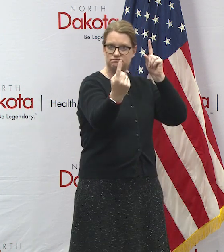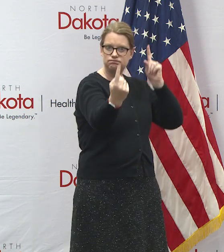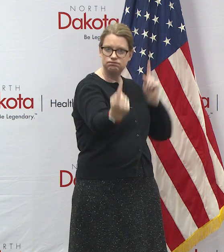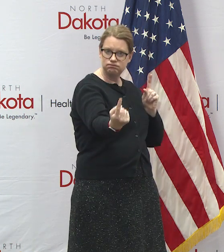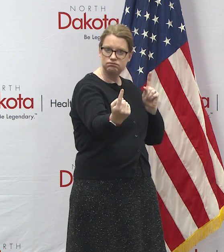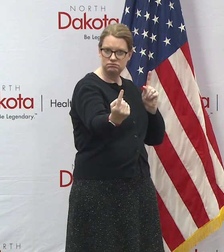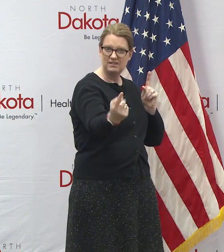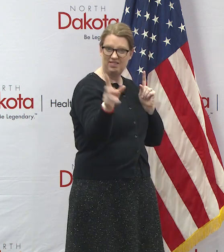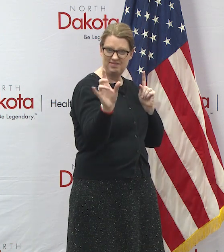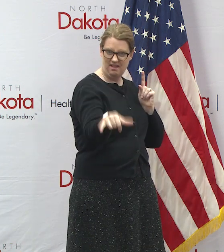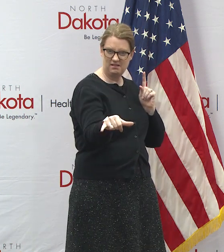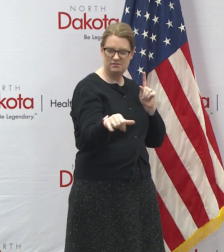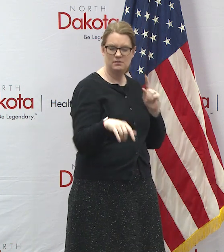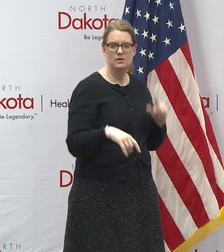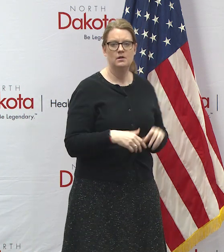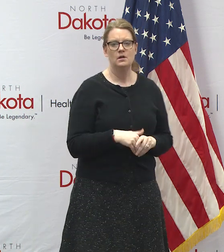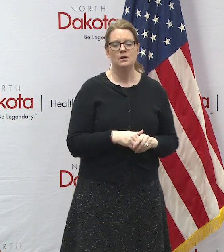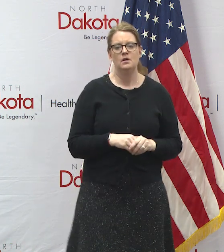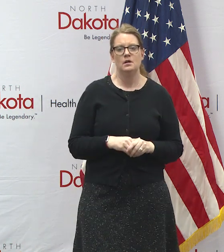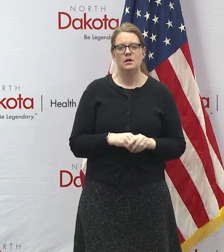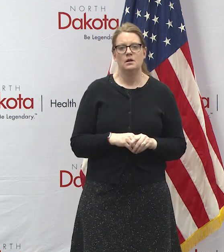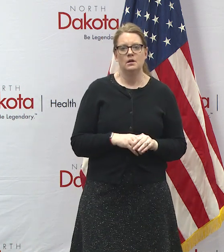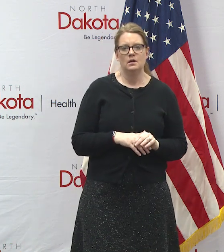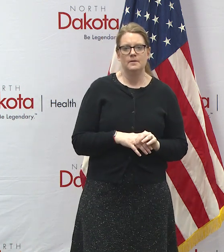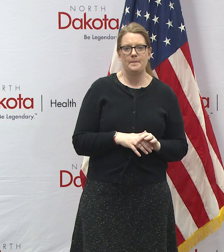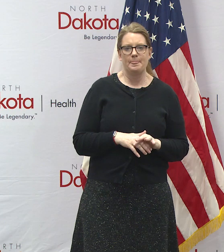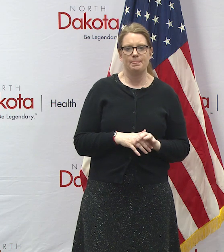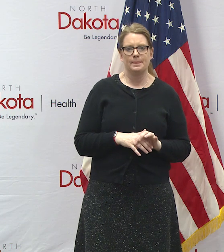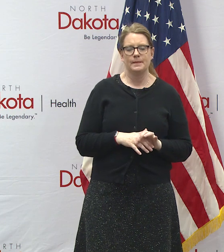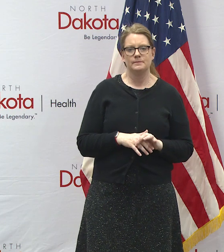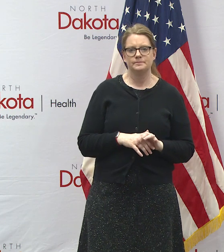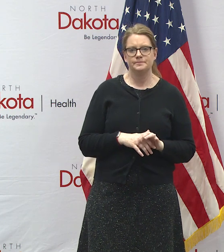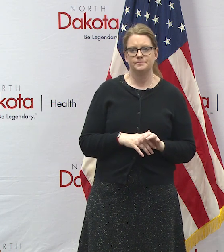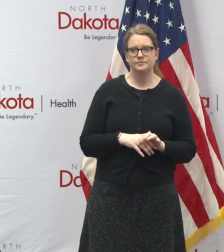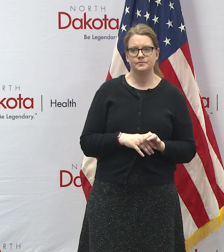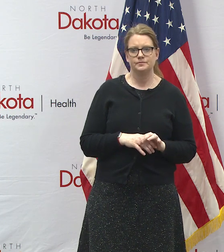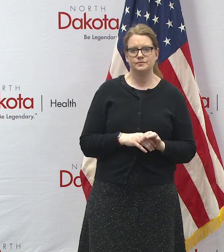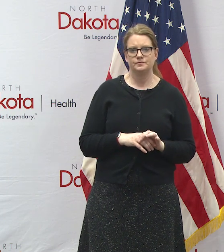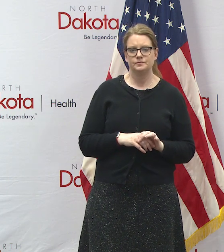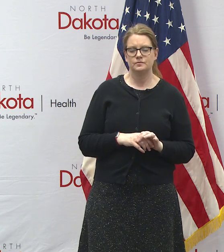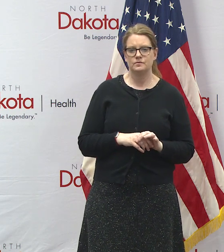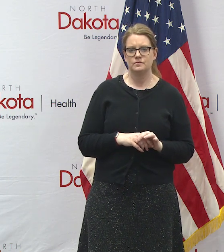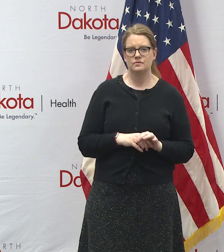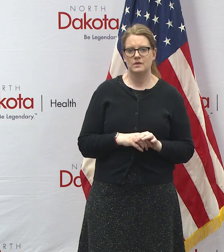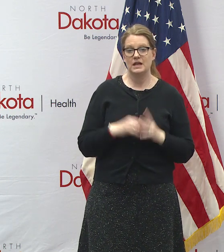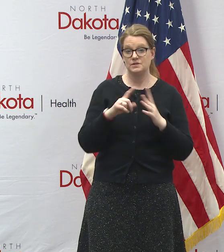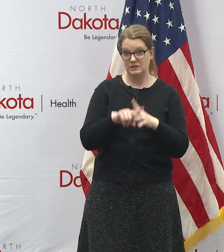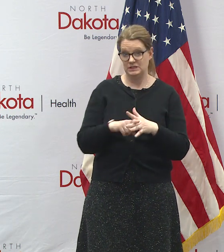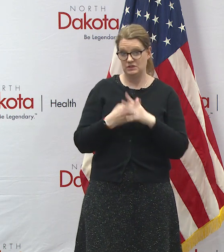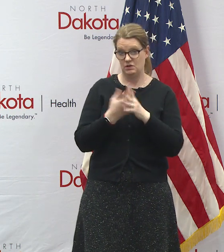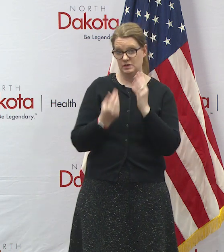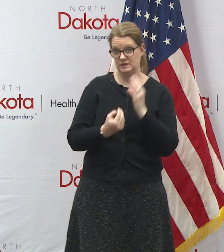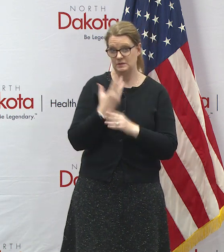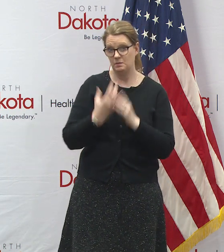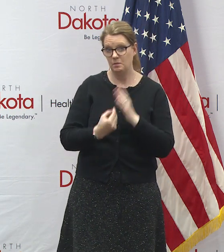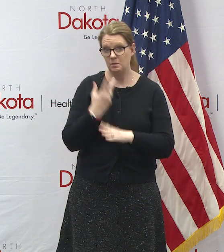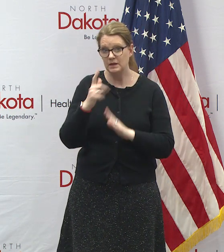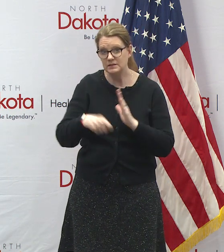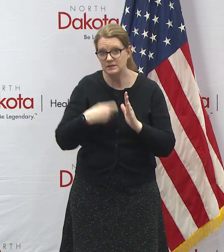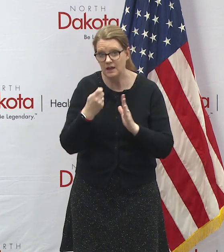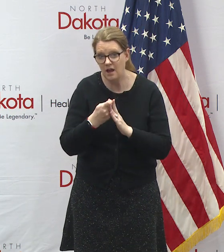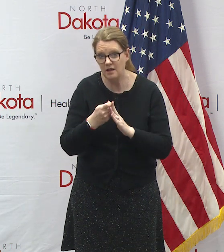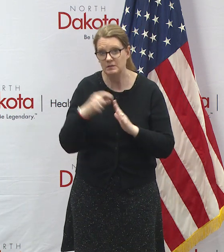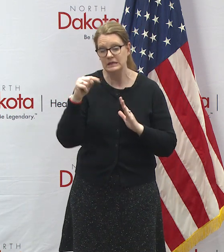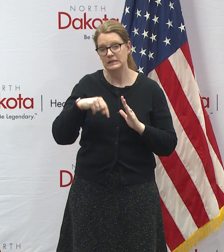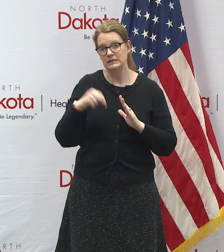and so again but while we're doing that we know that as we head into springtime this is also a time